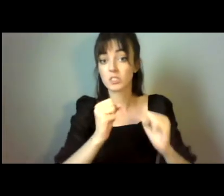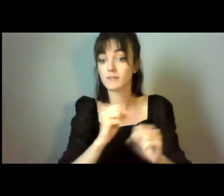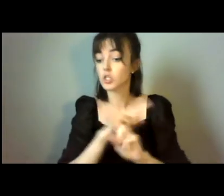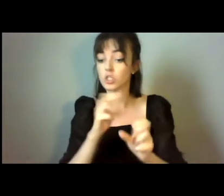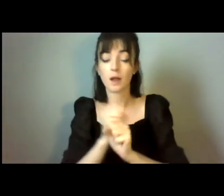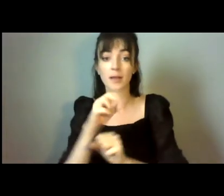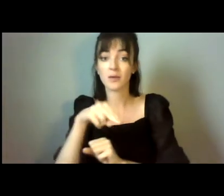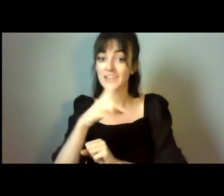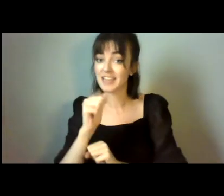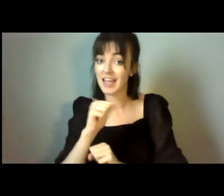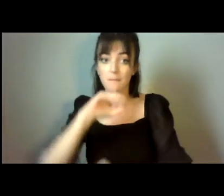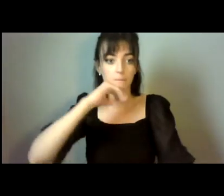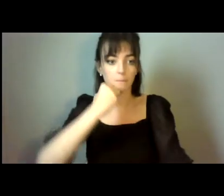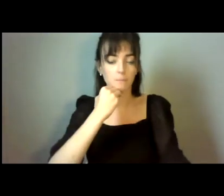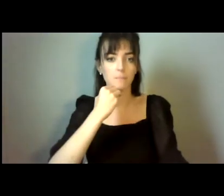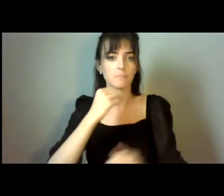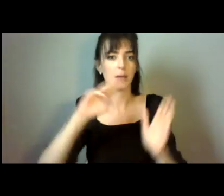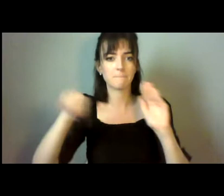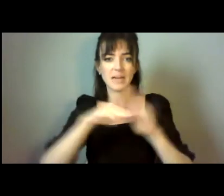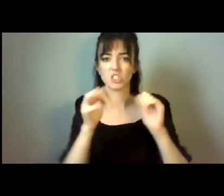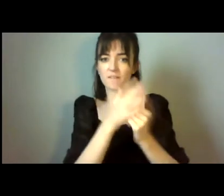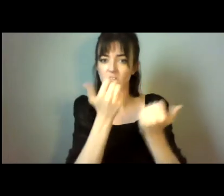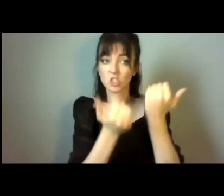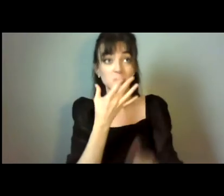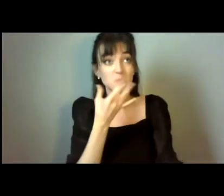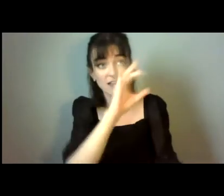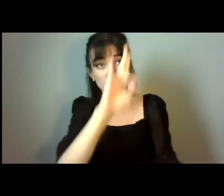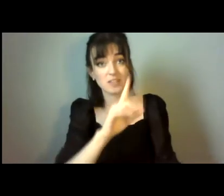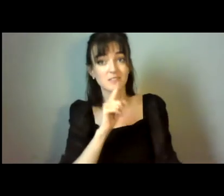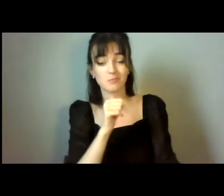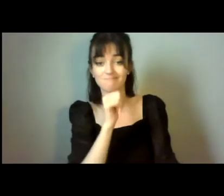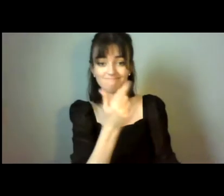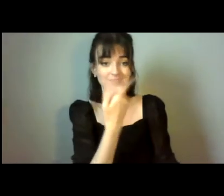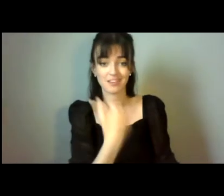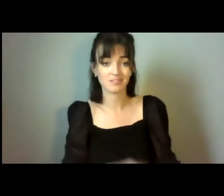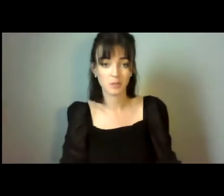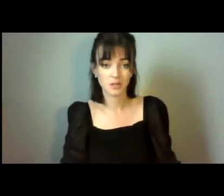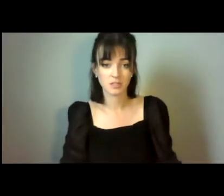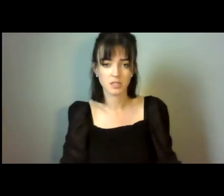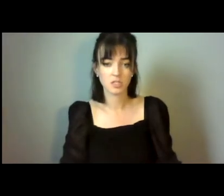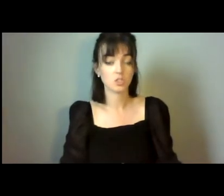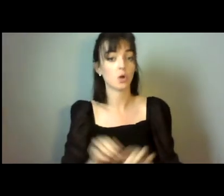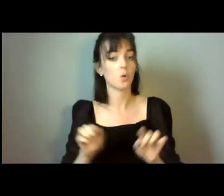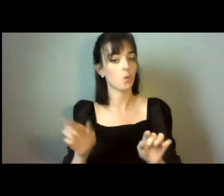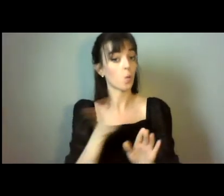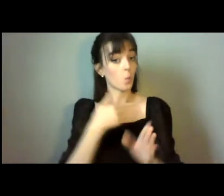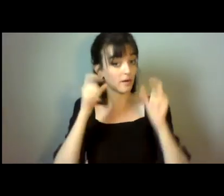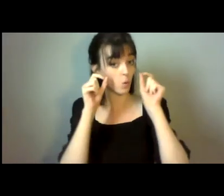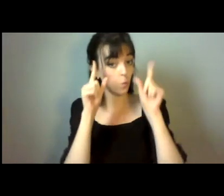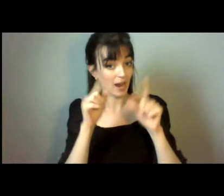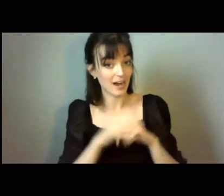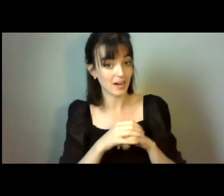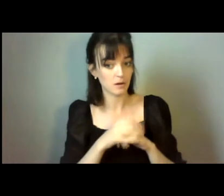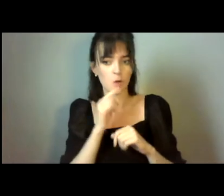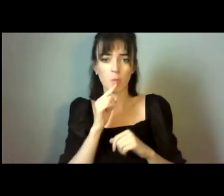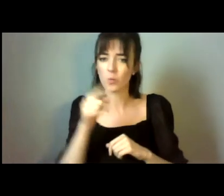specific questions and not got any answers. So, I mean, our attitude is we're aware of it, because we don't know what's exactly coming